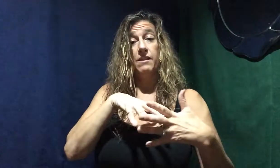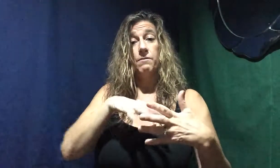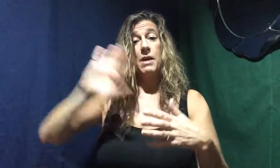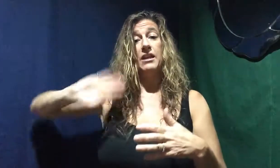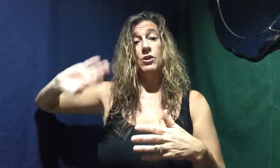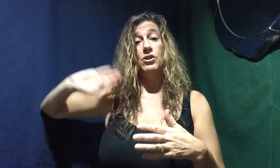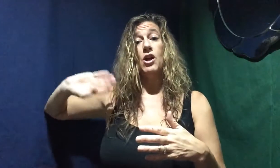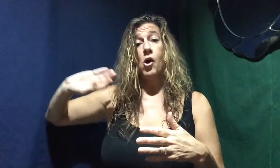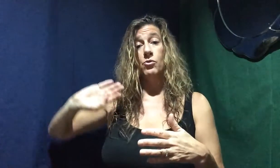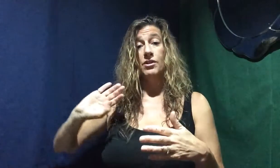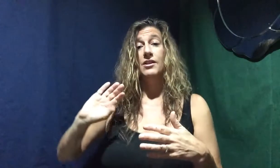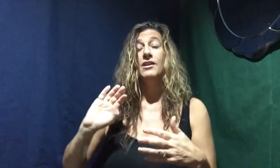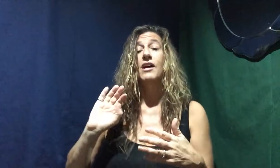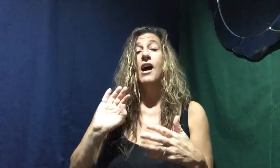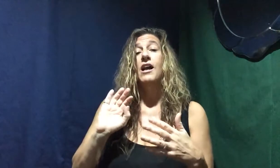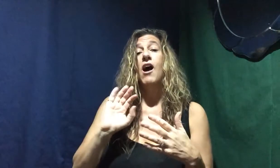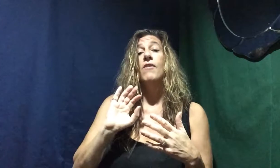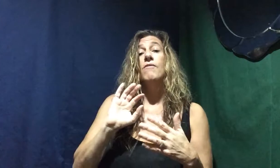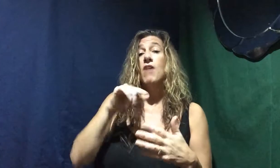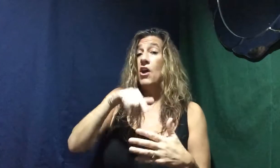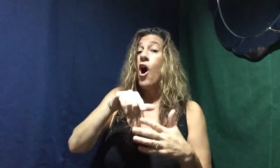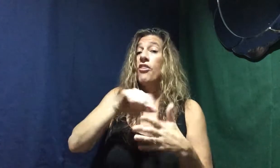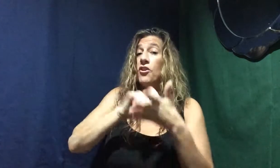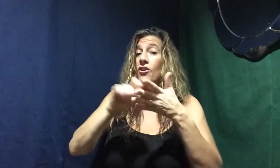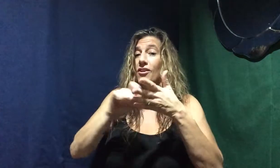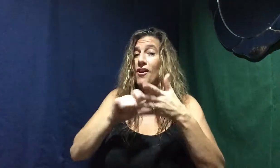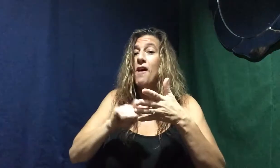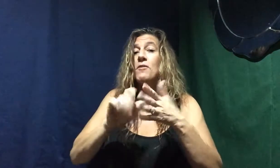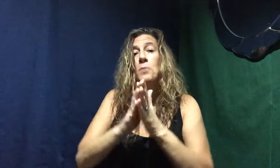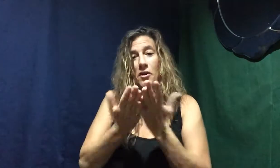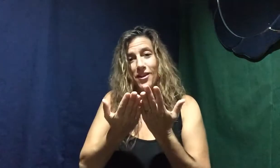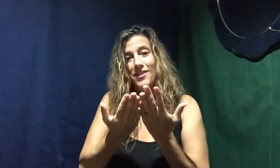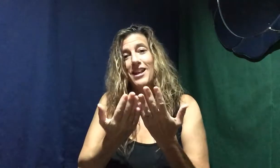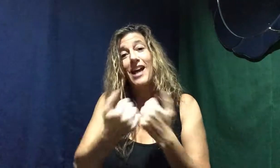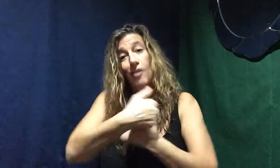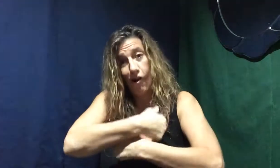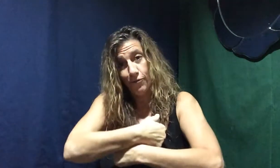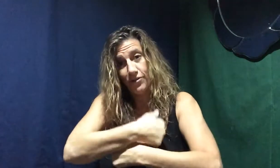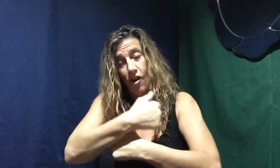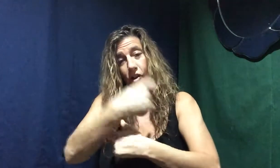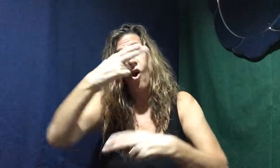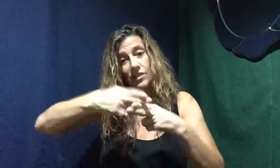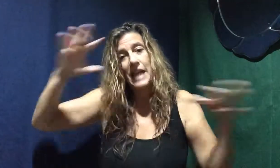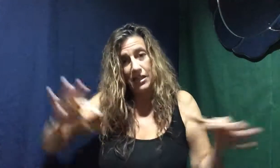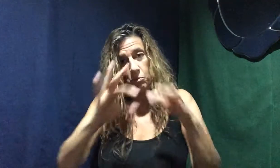many years ago, an author of a book that I love called Attachment